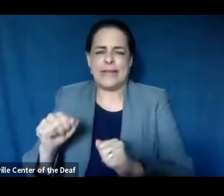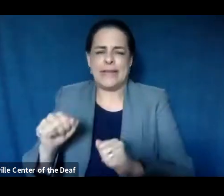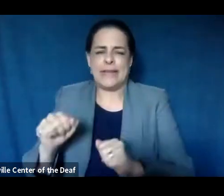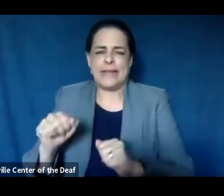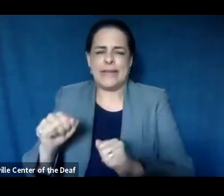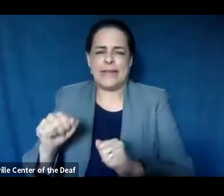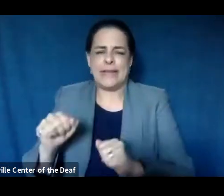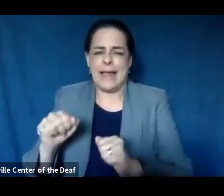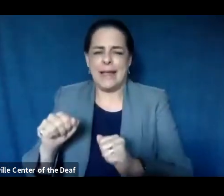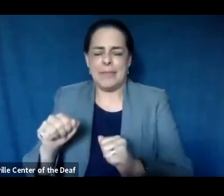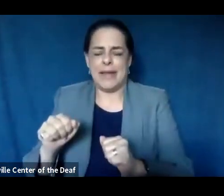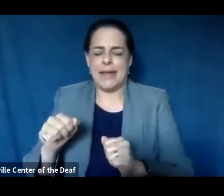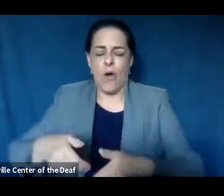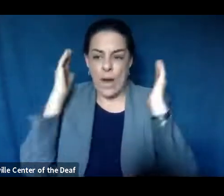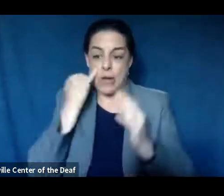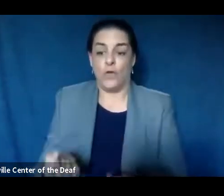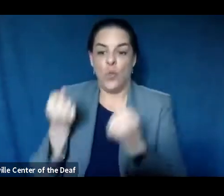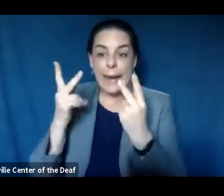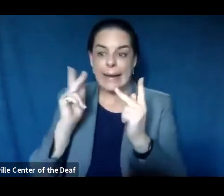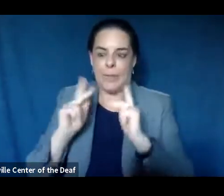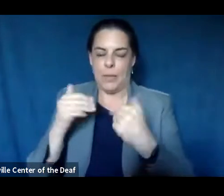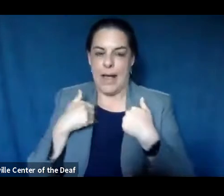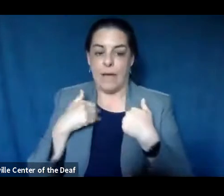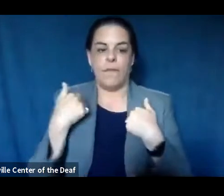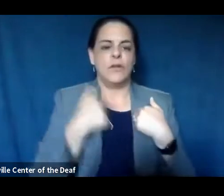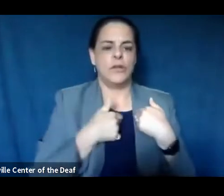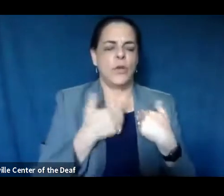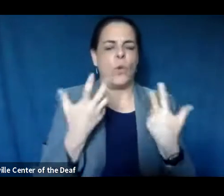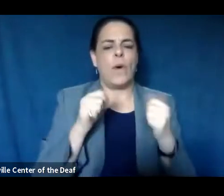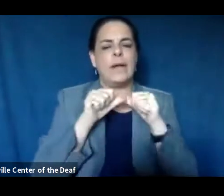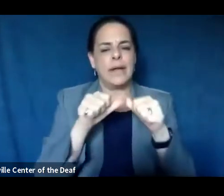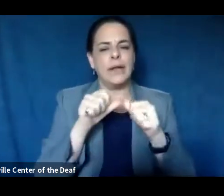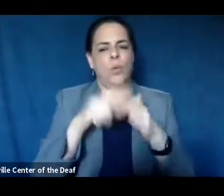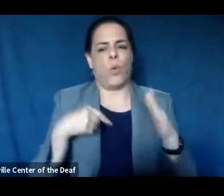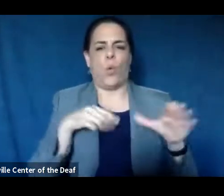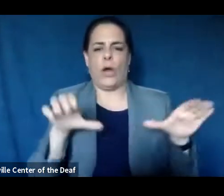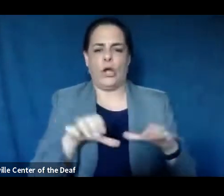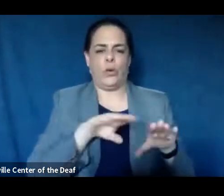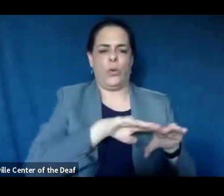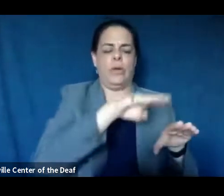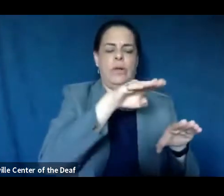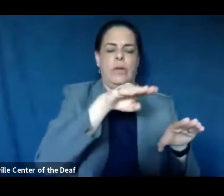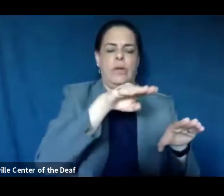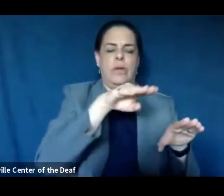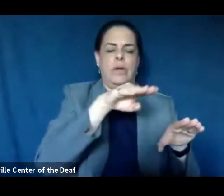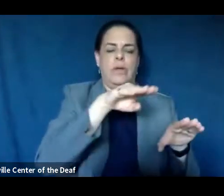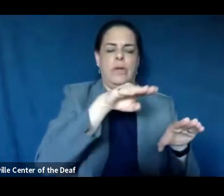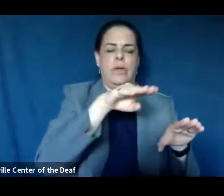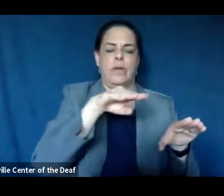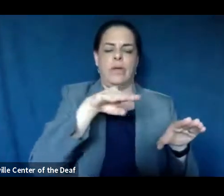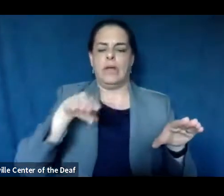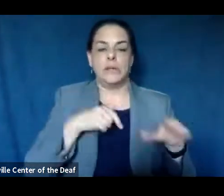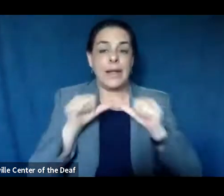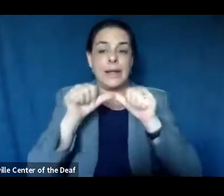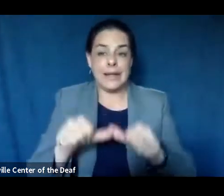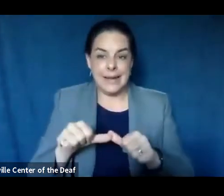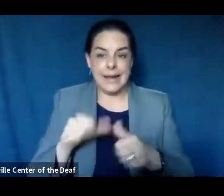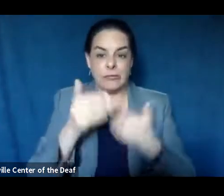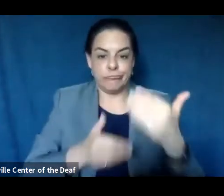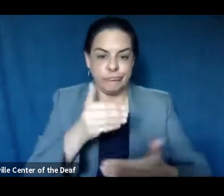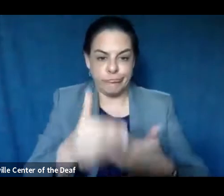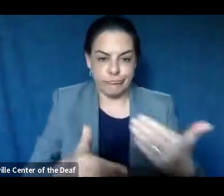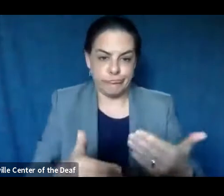right now is to keep, keep us moving in a flat trajectory as much as possible, um, so that we can continue moving forward through the